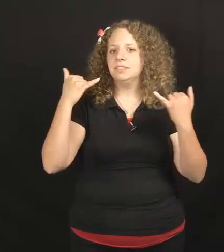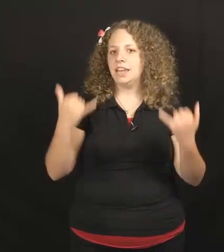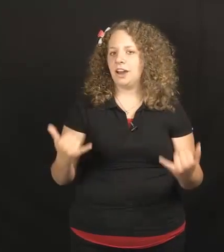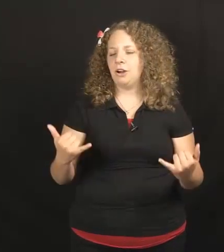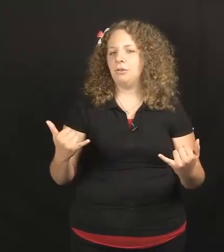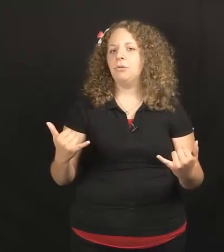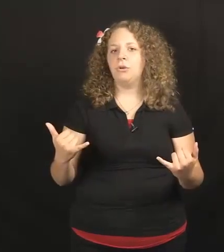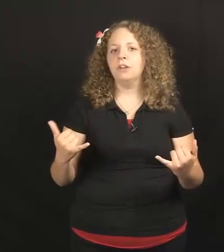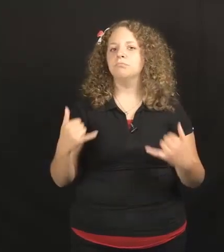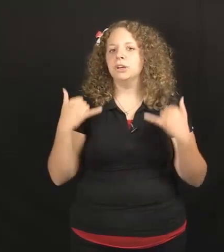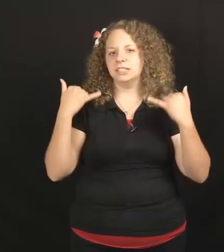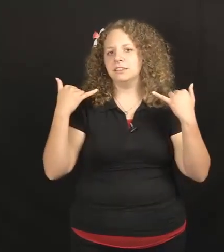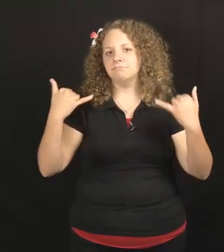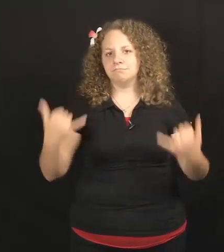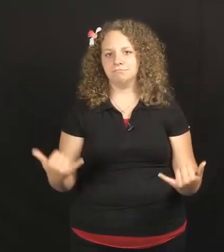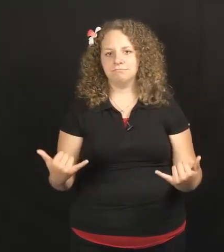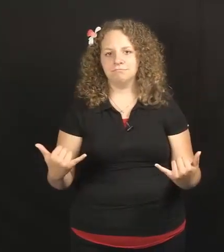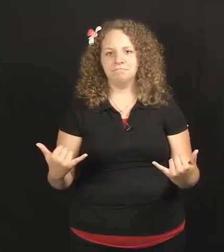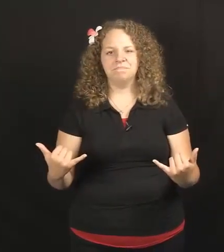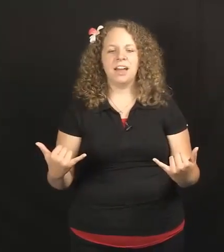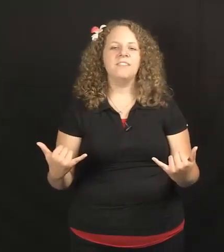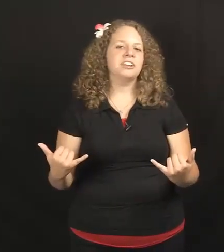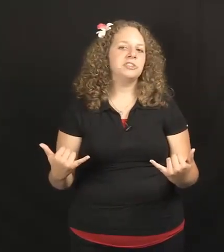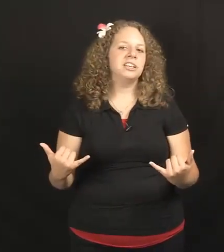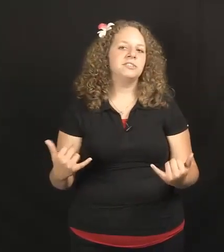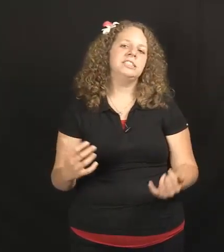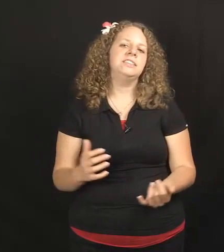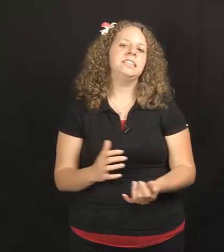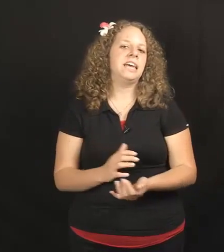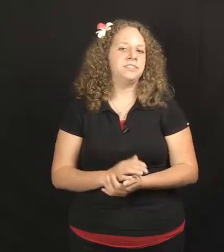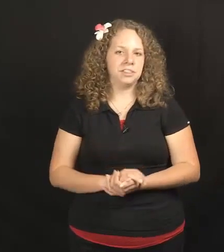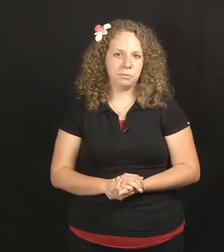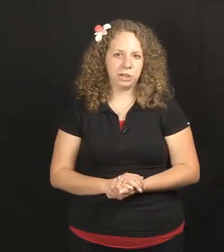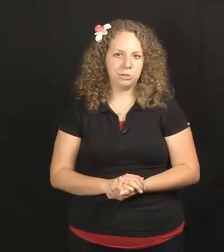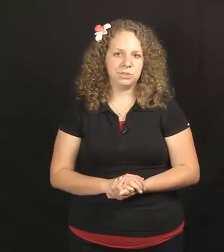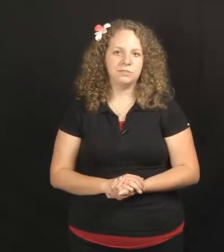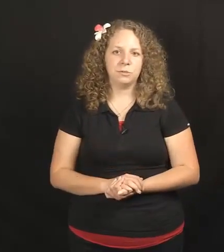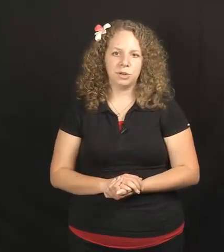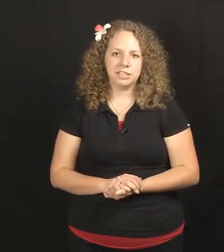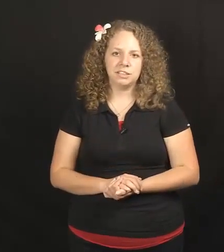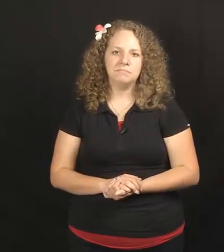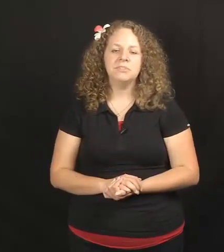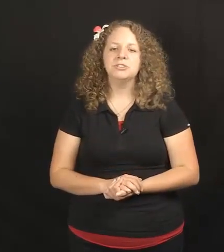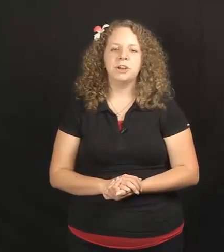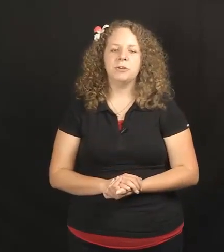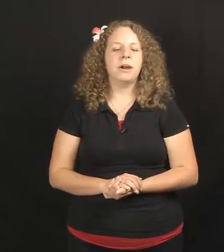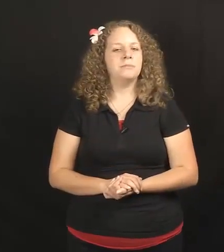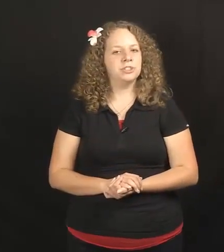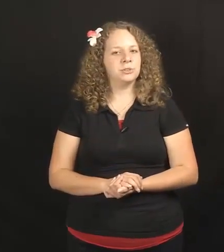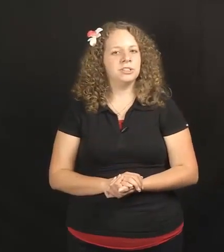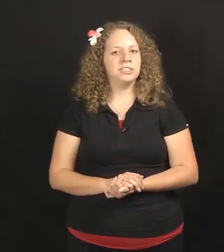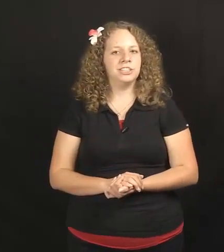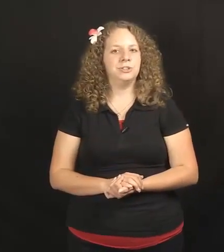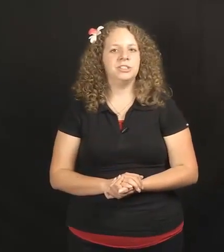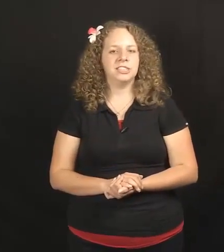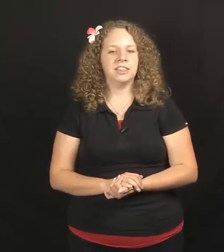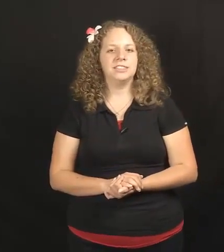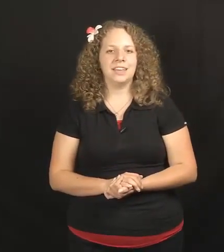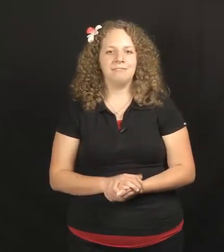Now or present I've actually never seen the sign that the book uses for present, so I'm just going to teach you to sign the sign